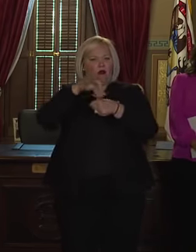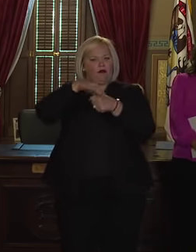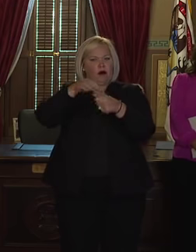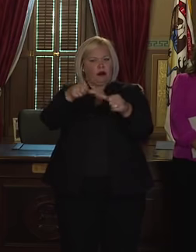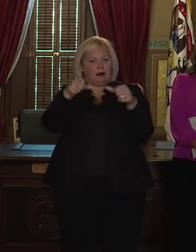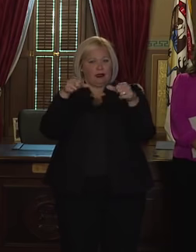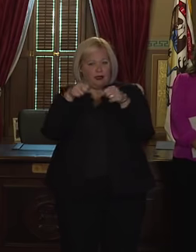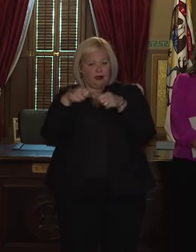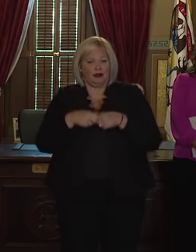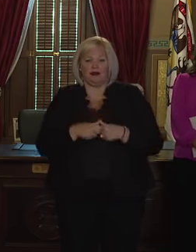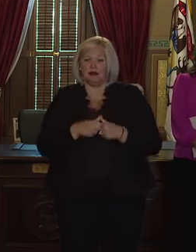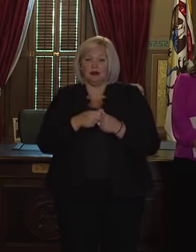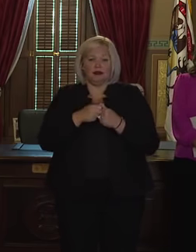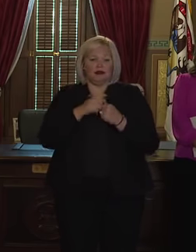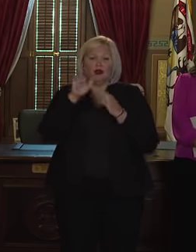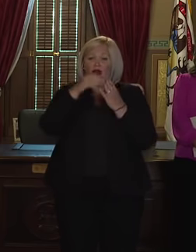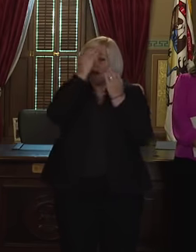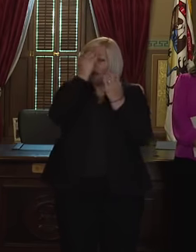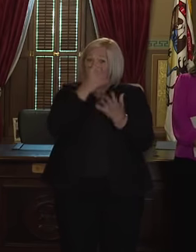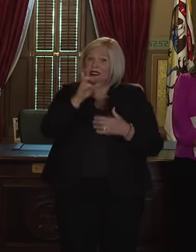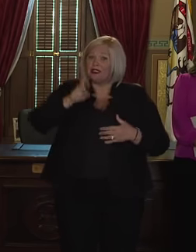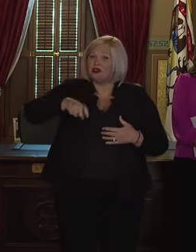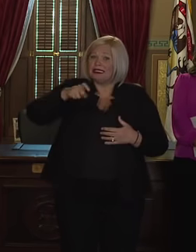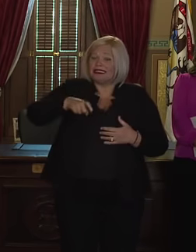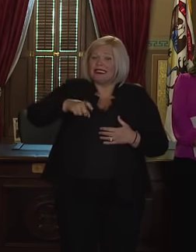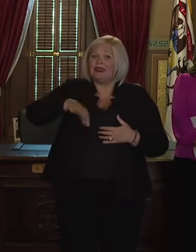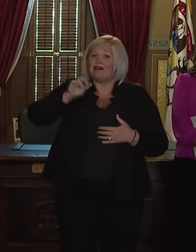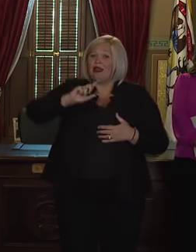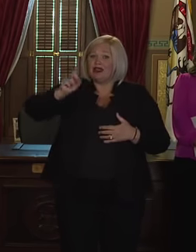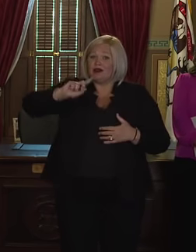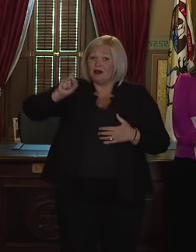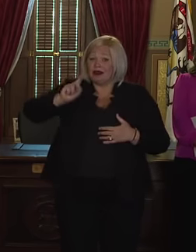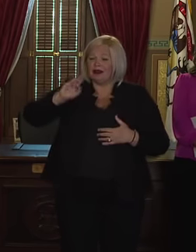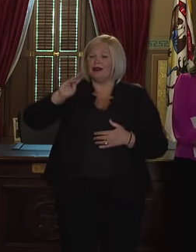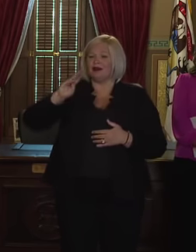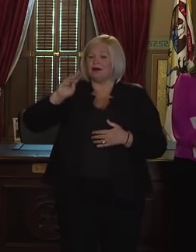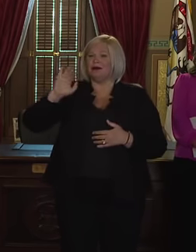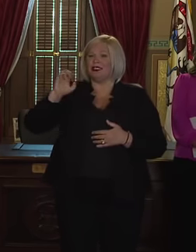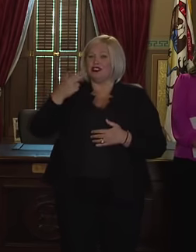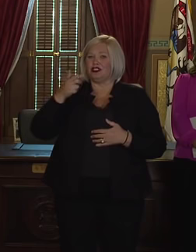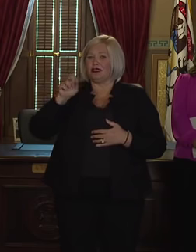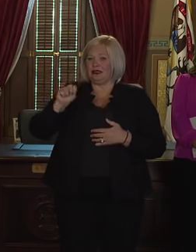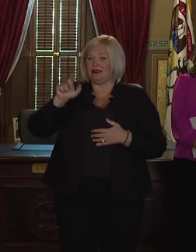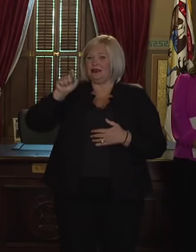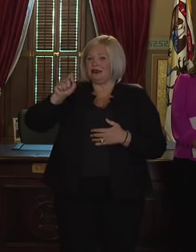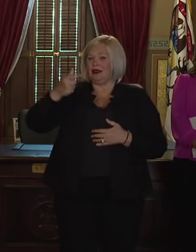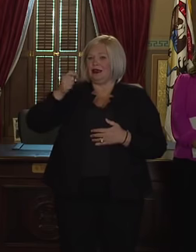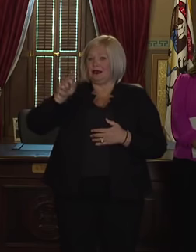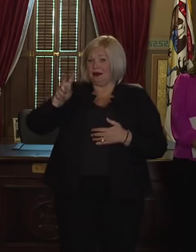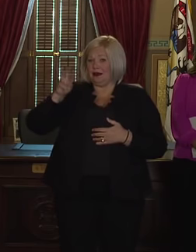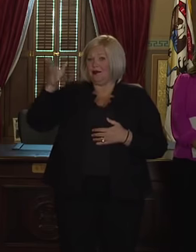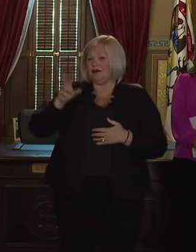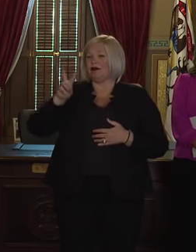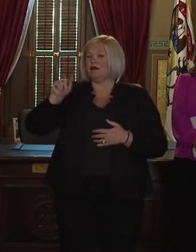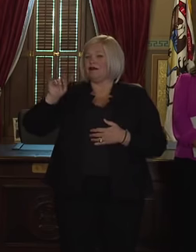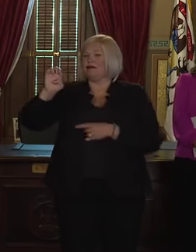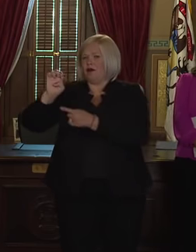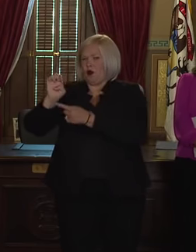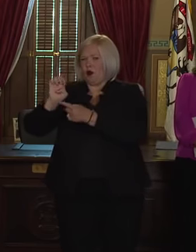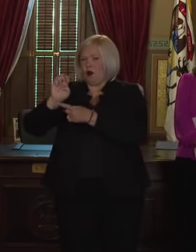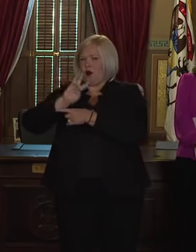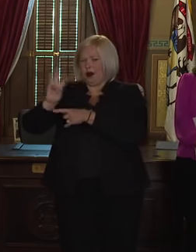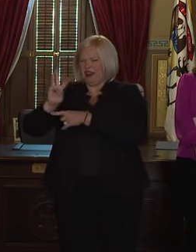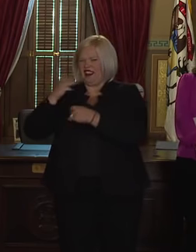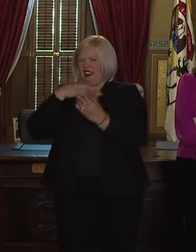And you can find all the information you need to know on all of those options and more at michigan.gov slash vote, where you can also